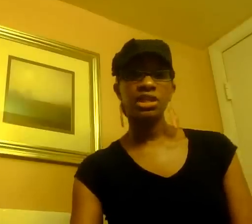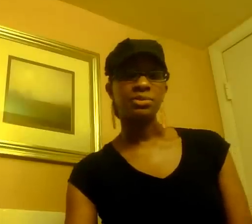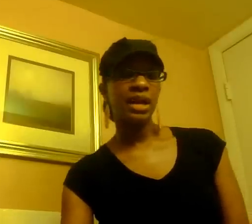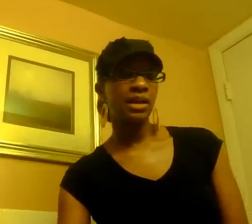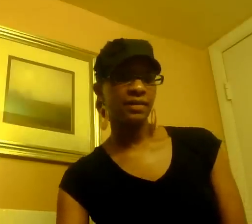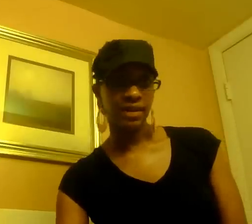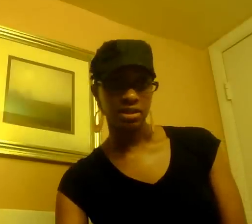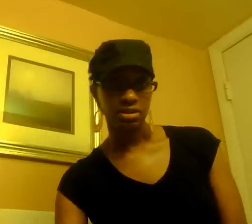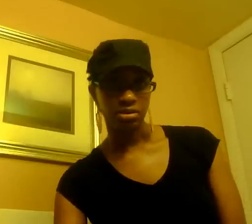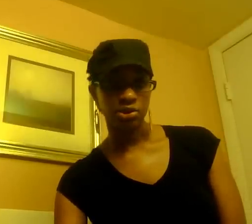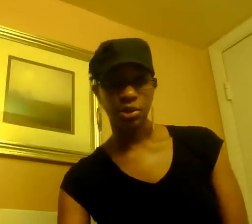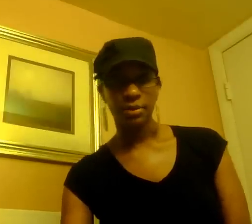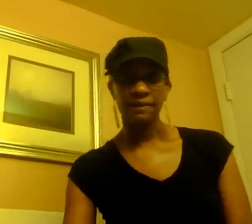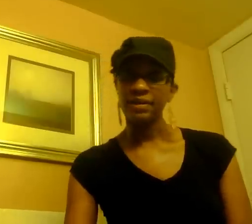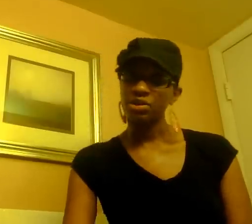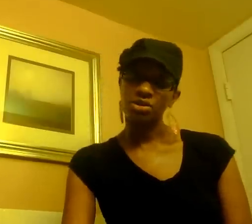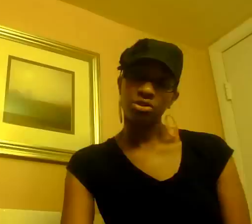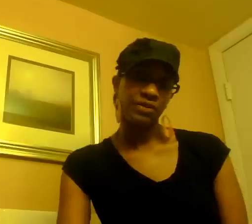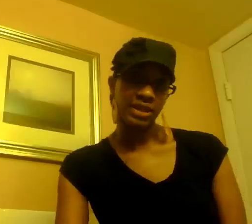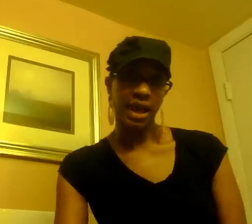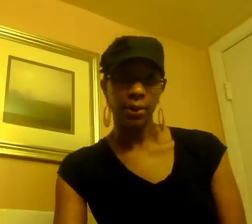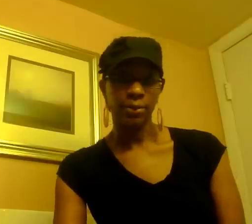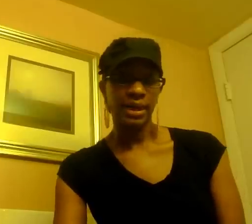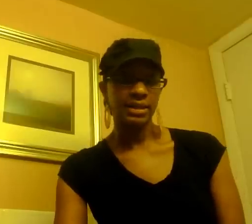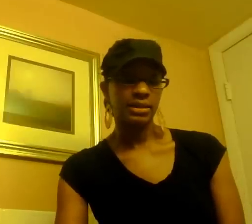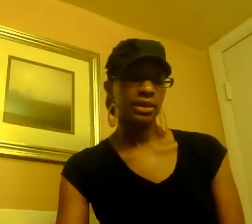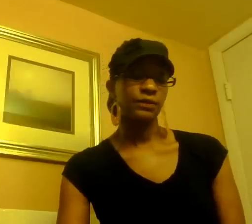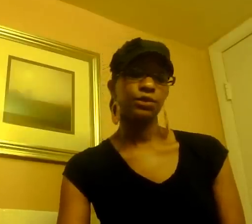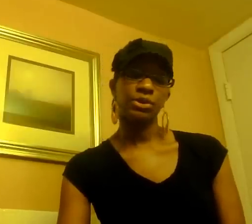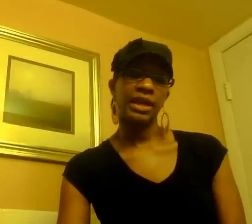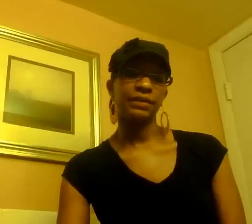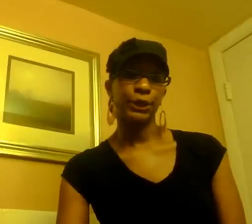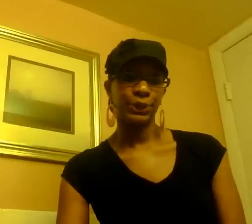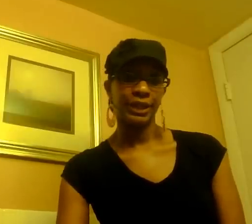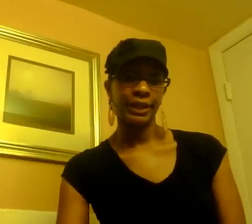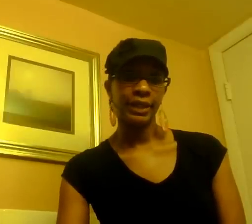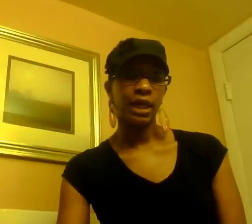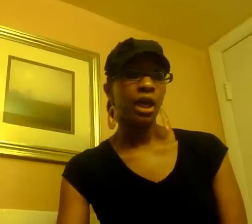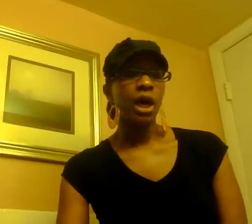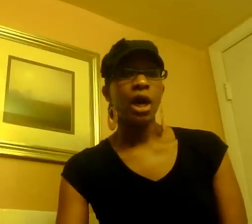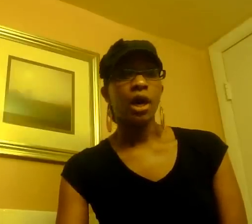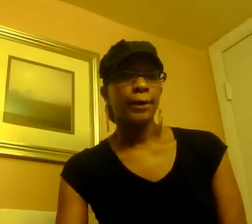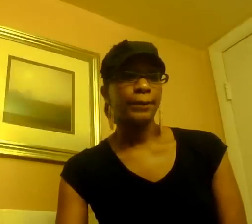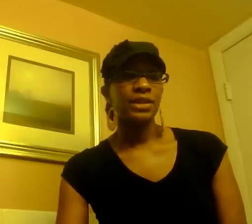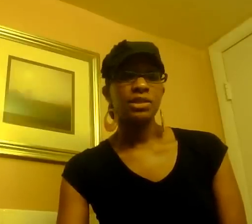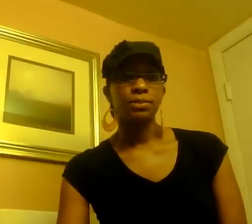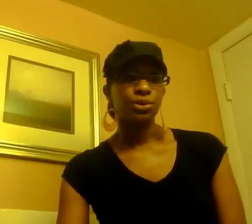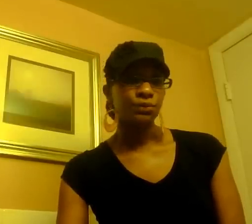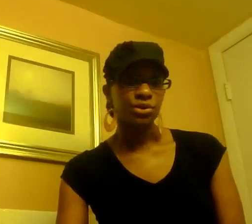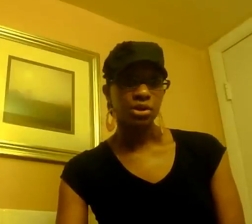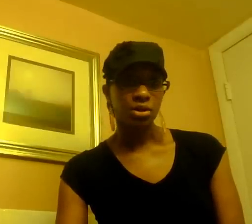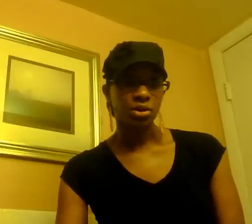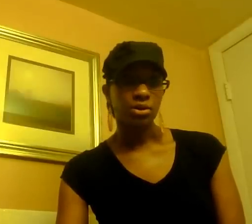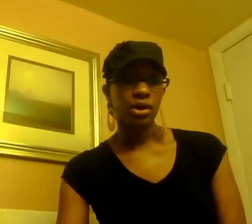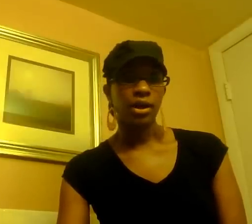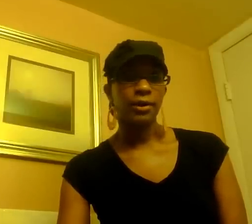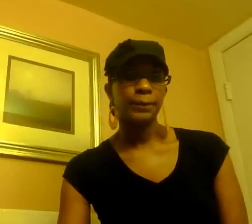judge me i love that song it's one of my favorite songs off his album like i said if you don't have it go get it um it's a beautiful song um